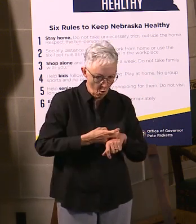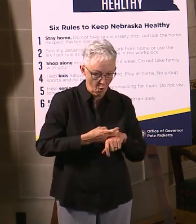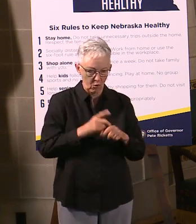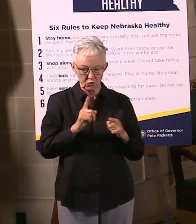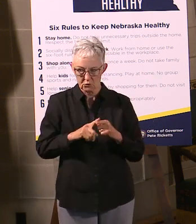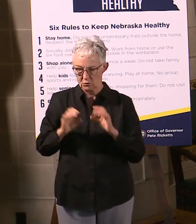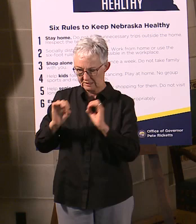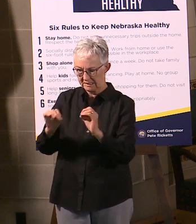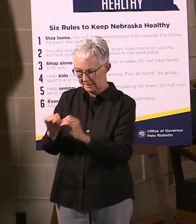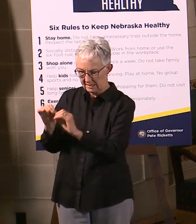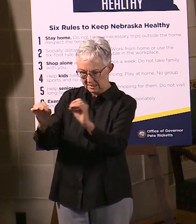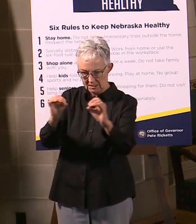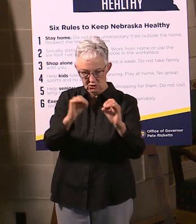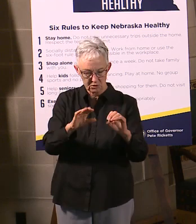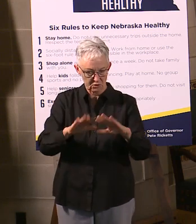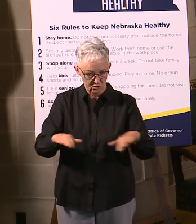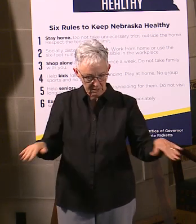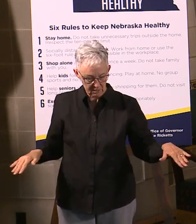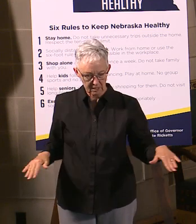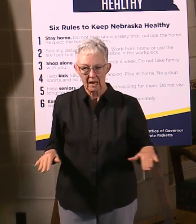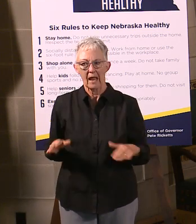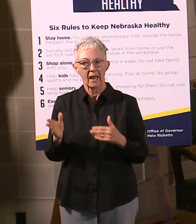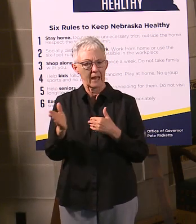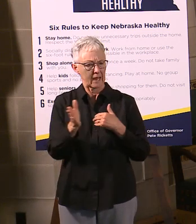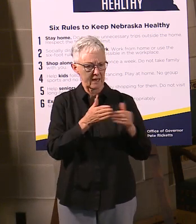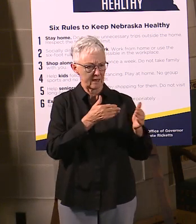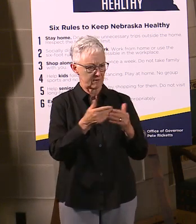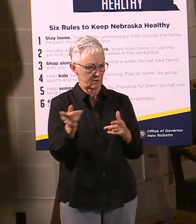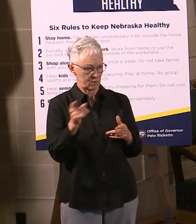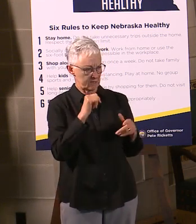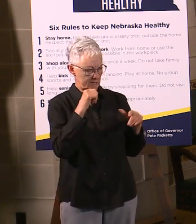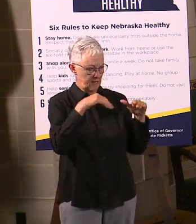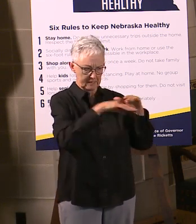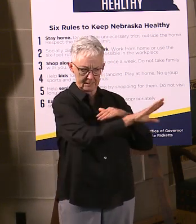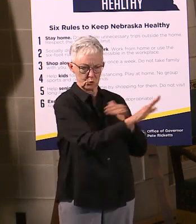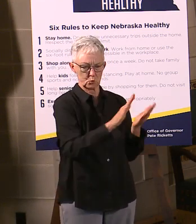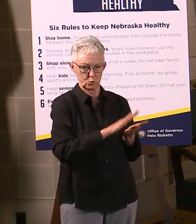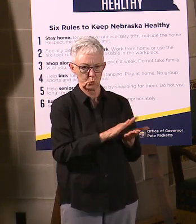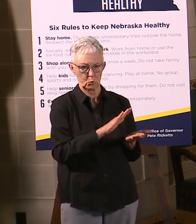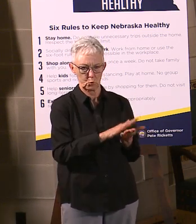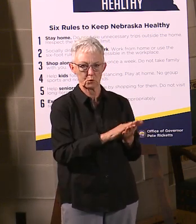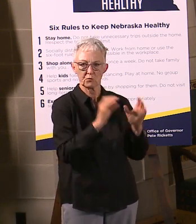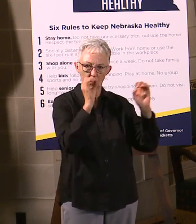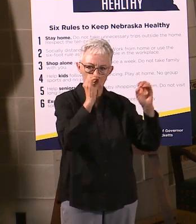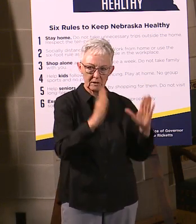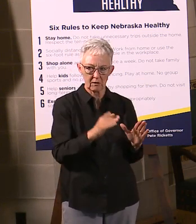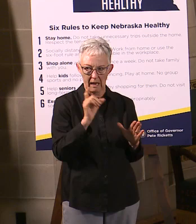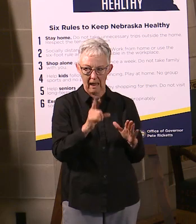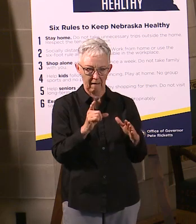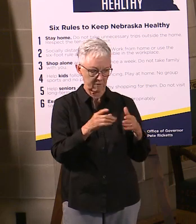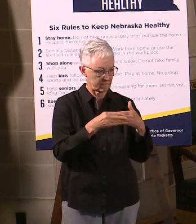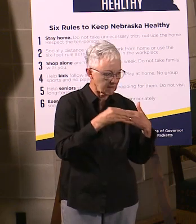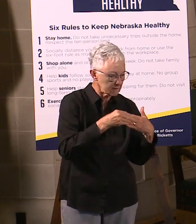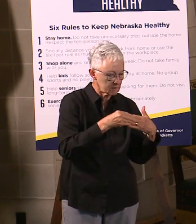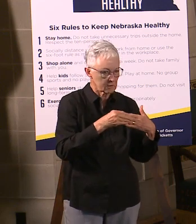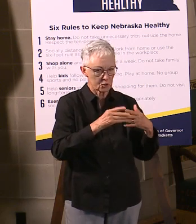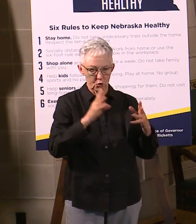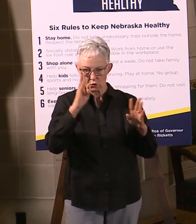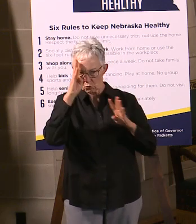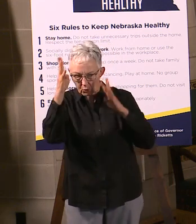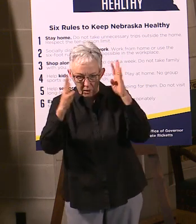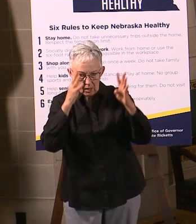to get kids educated even without them not being in the classroom. They've had to be flexible. They've had to be creative. They've worked long hours.